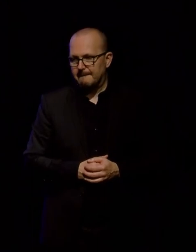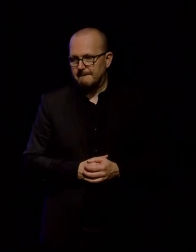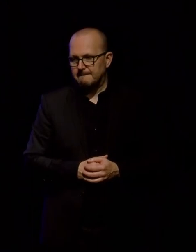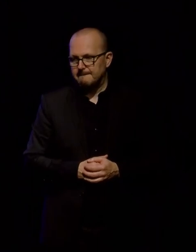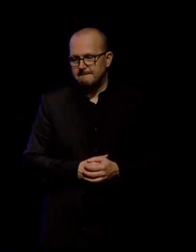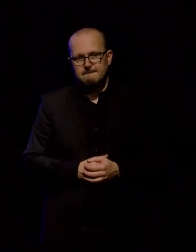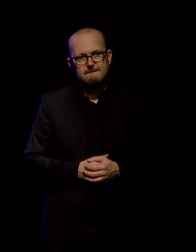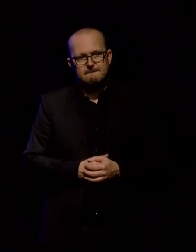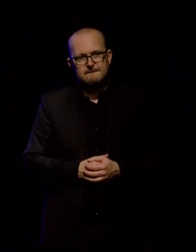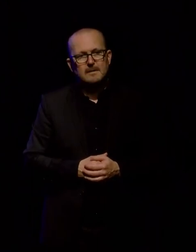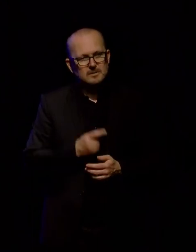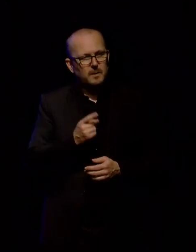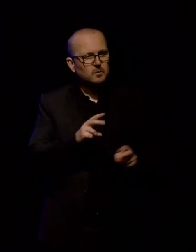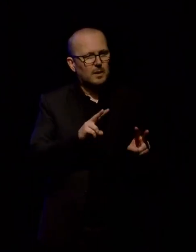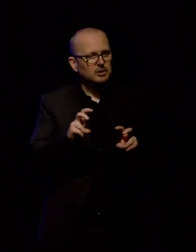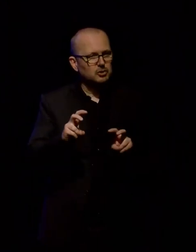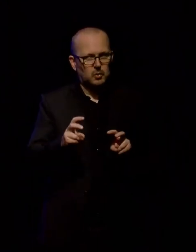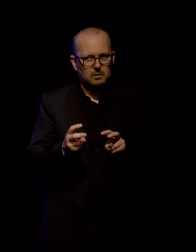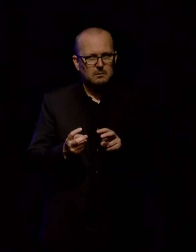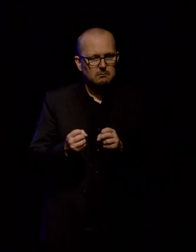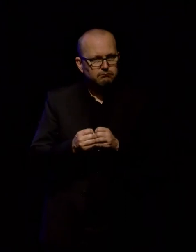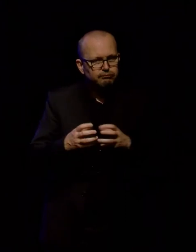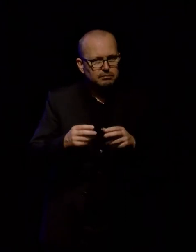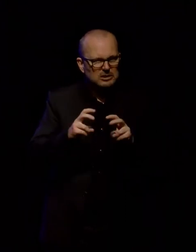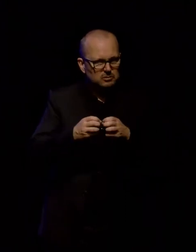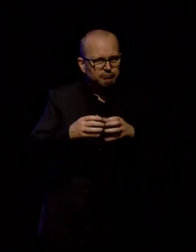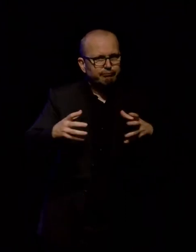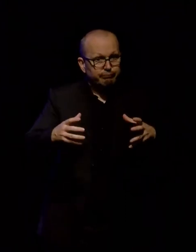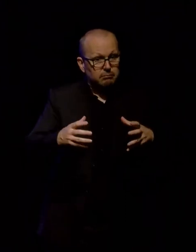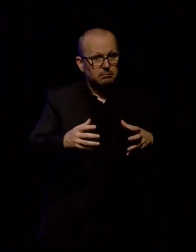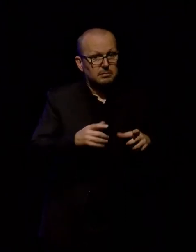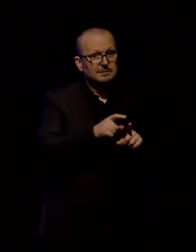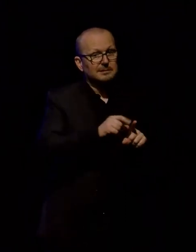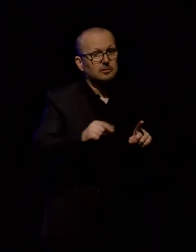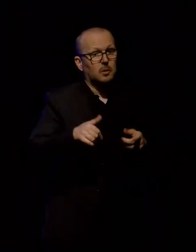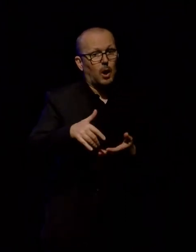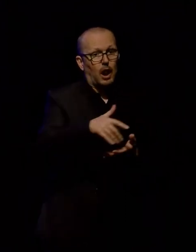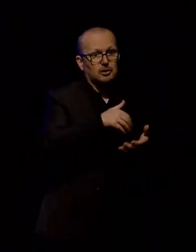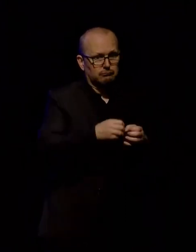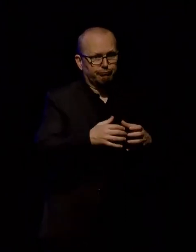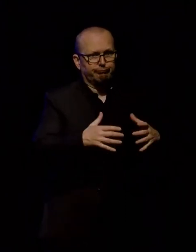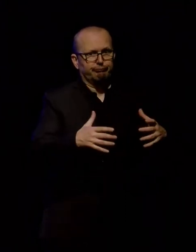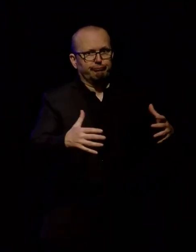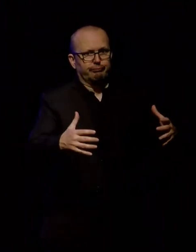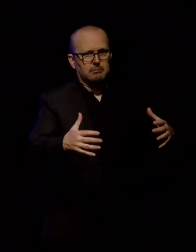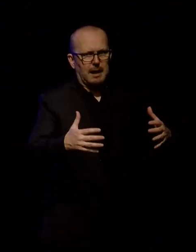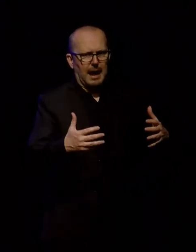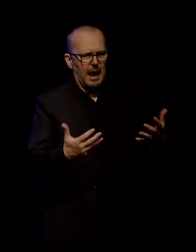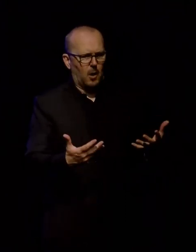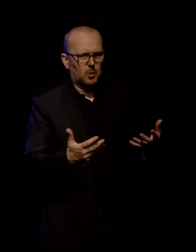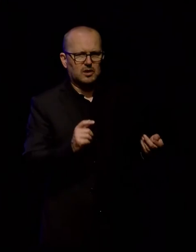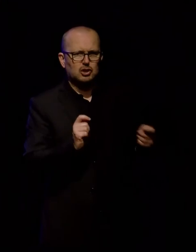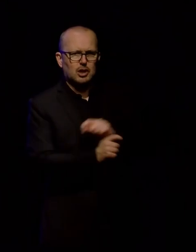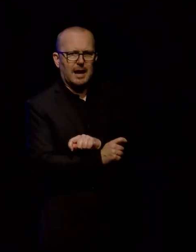is that with the proliferation of digital collections, we have to think about how are we going to change archival practices to